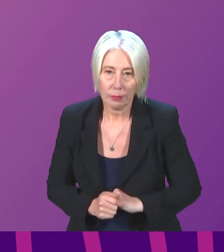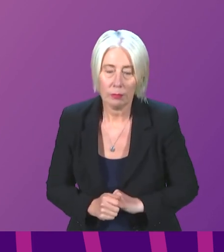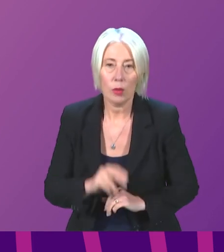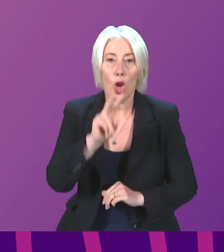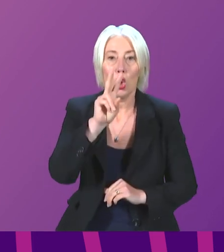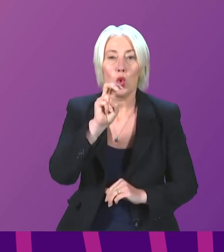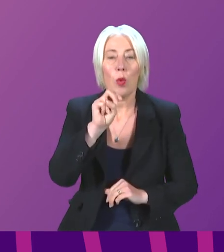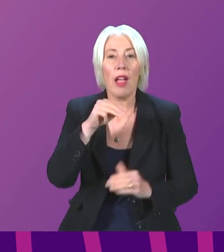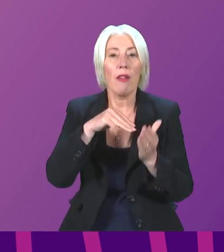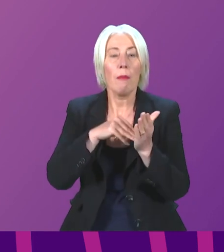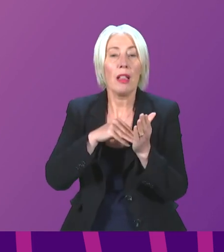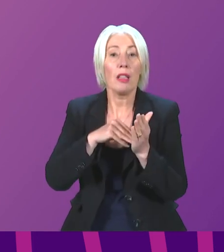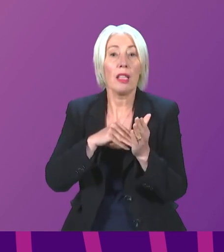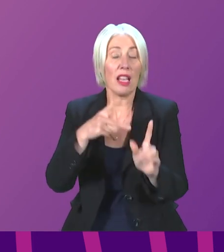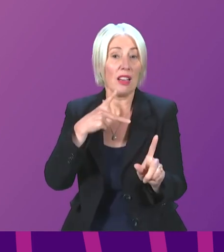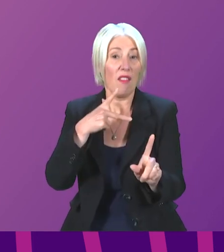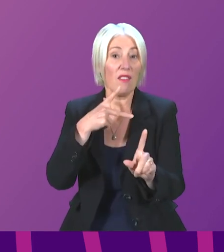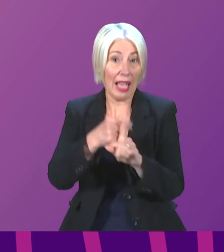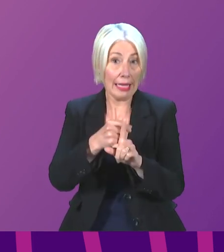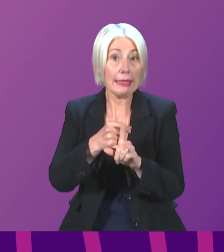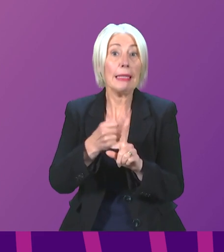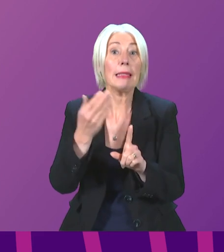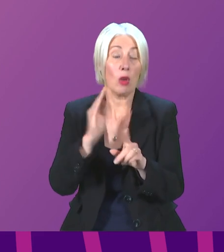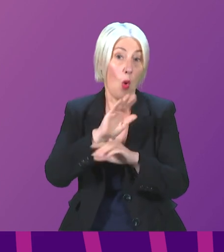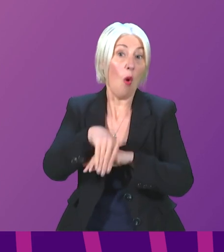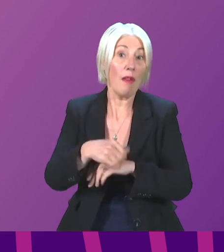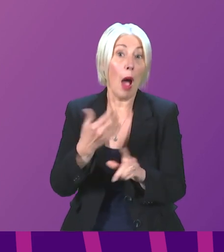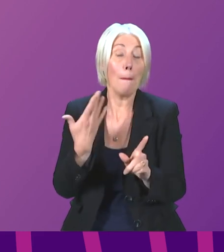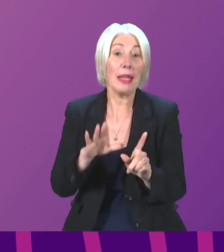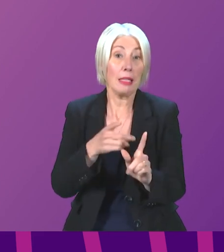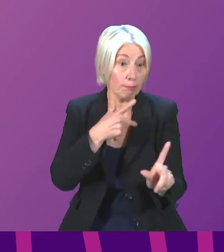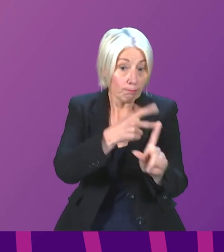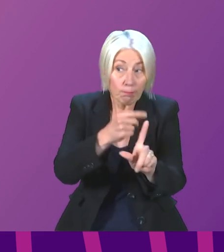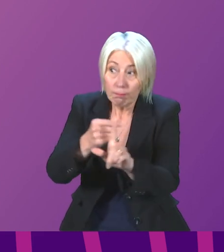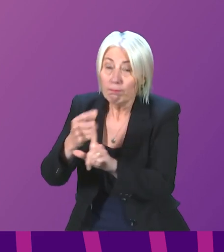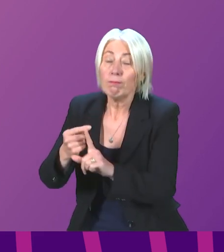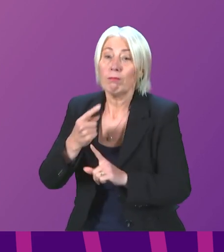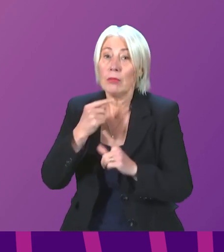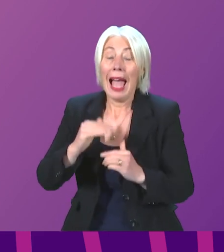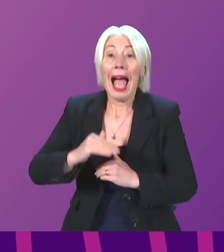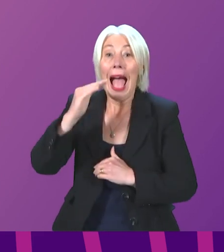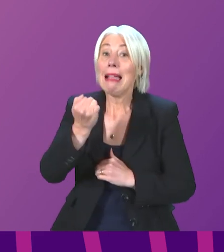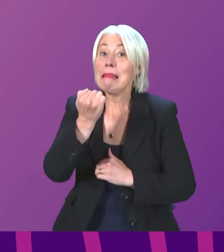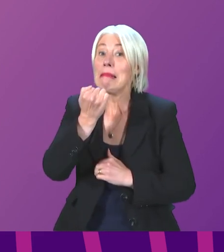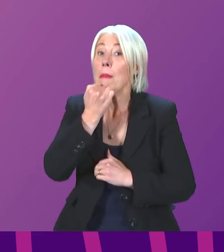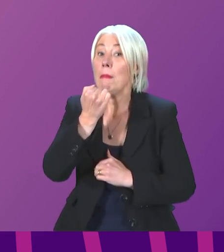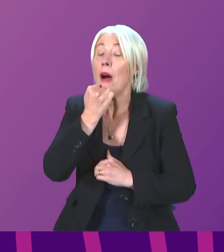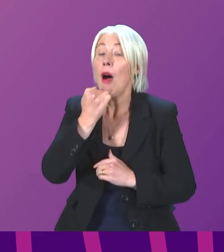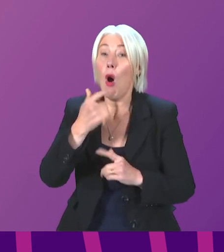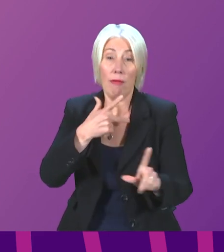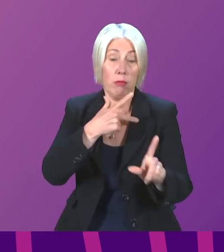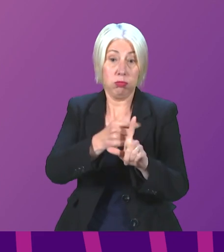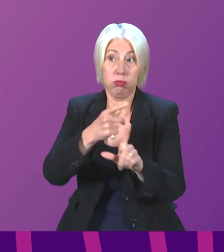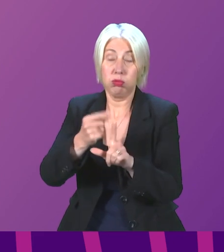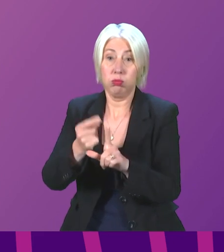12 million COVID-19 vaccine doses have now been administered in Scotland. In fact, we have amongst the highest rates of COVID-19 vaccination